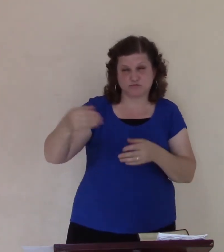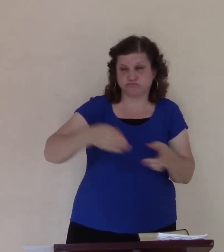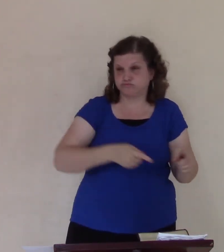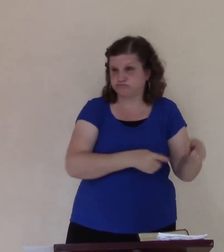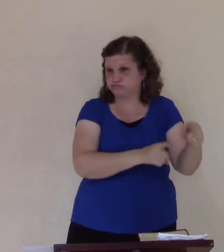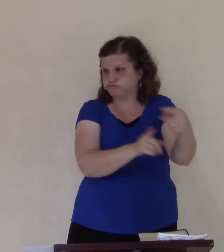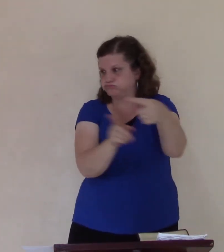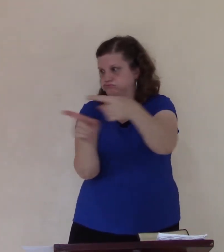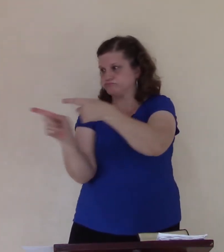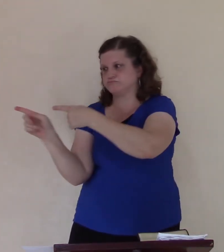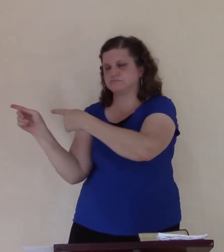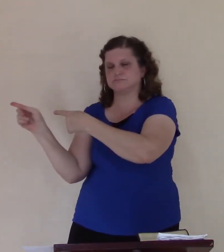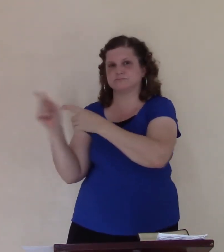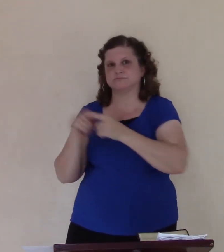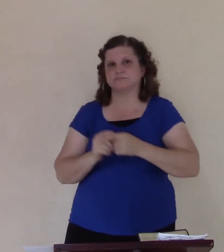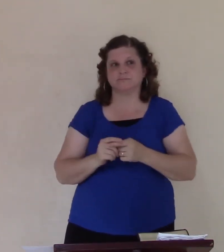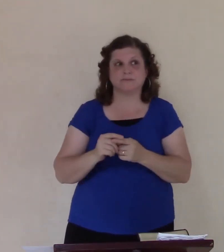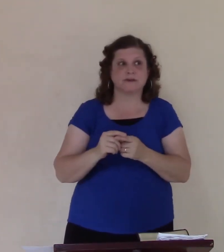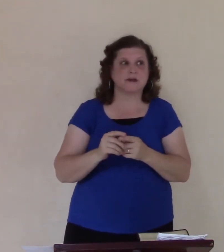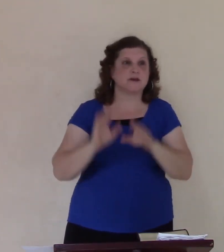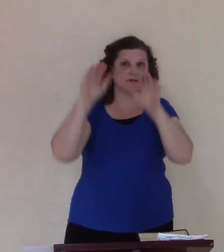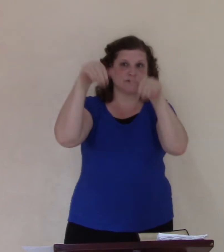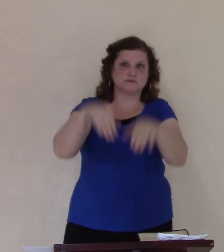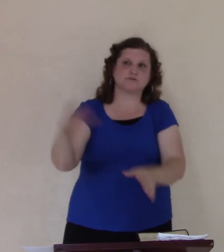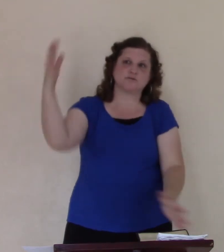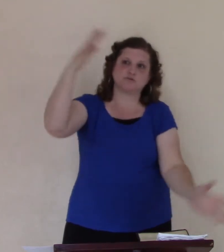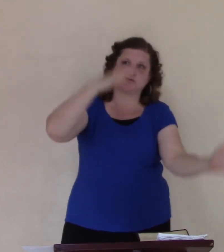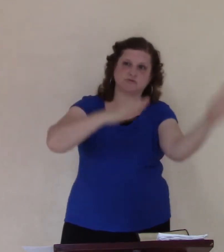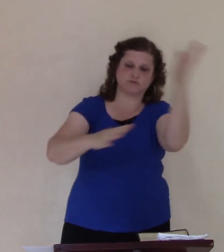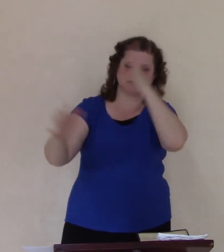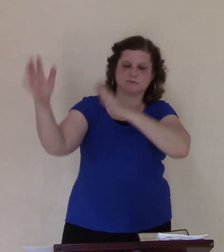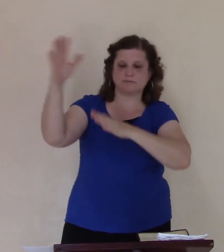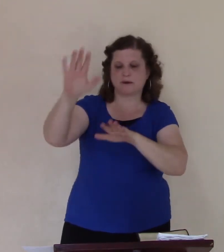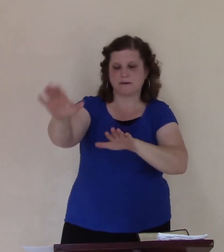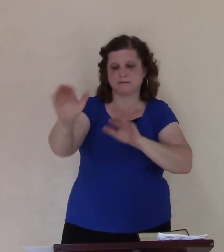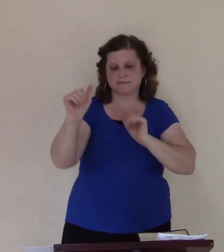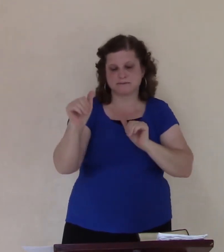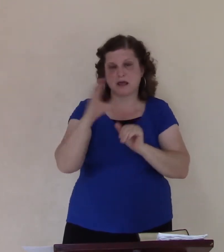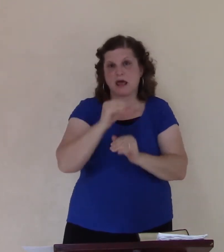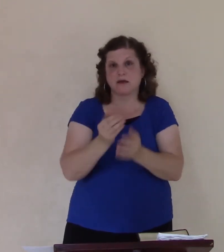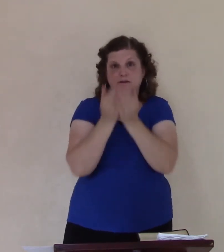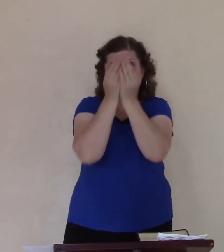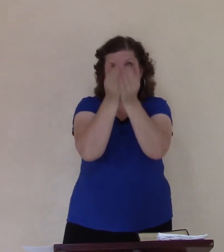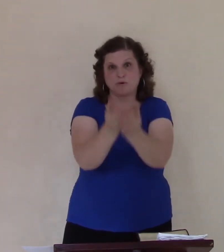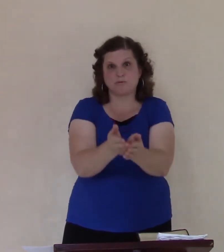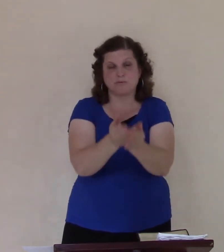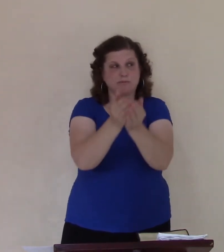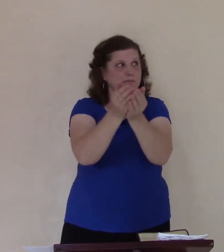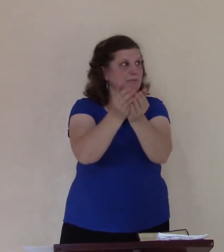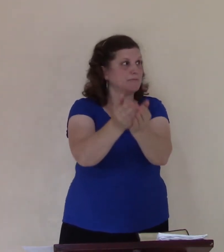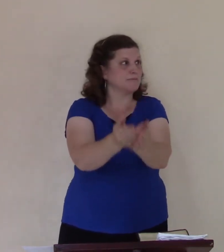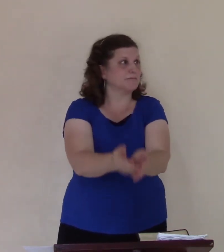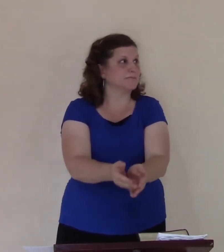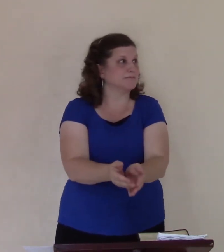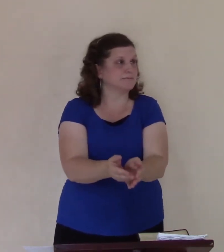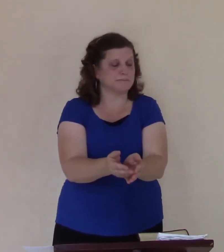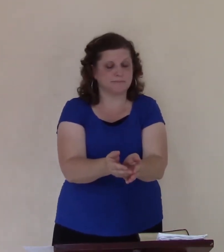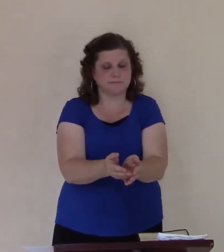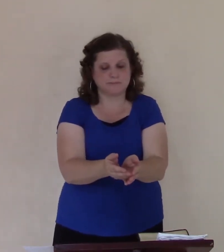city, the storm comes, in the boat that he's in, the thing that they want to die, then finally they throw him over, the